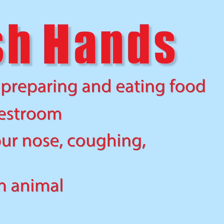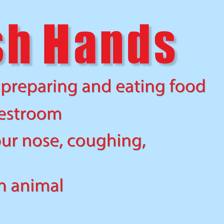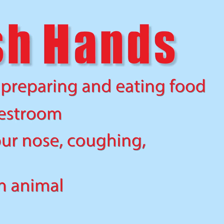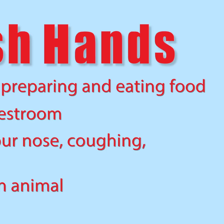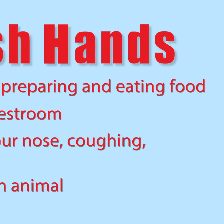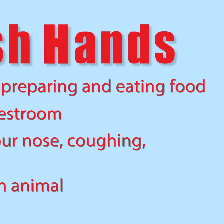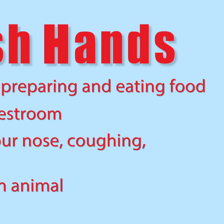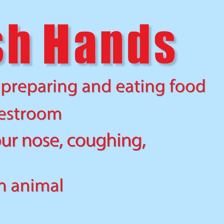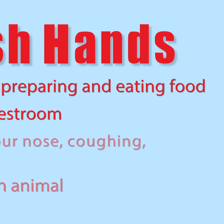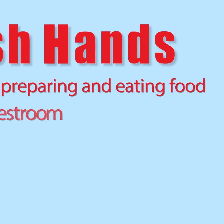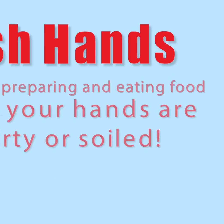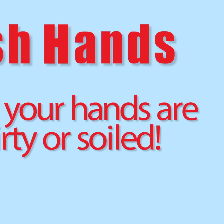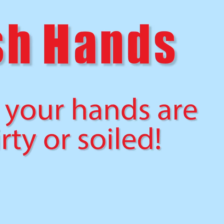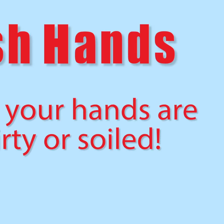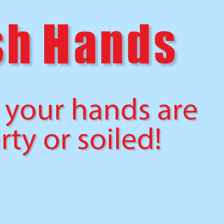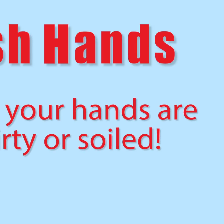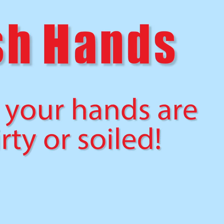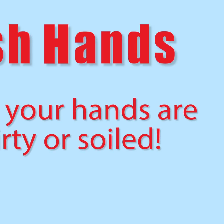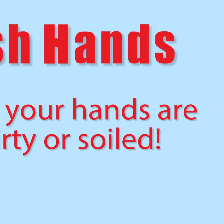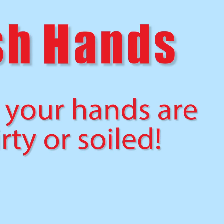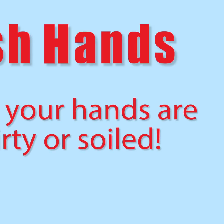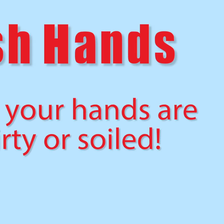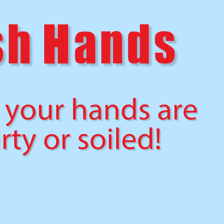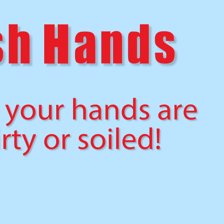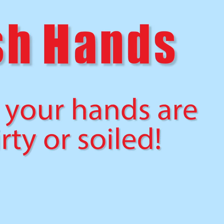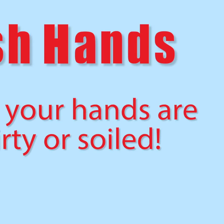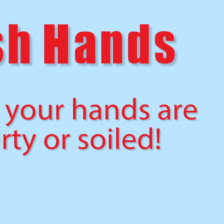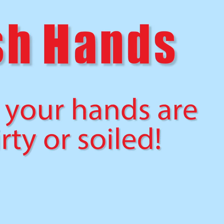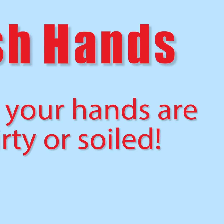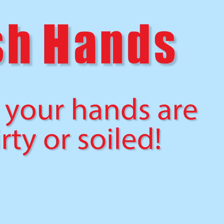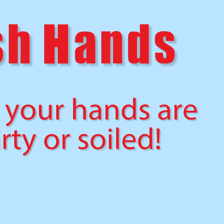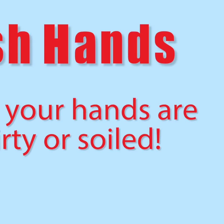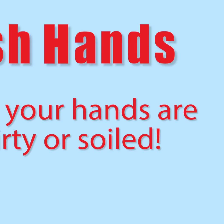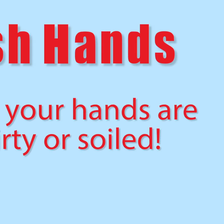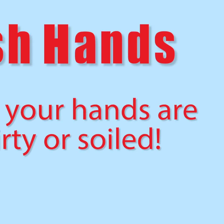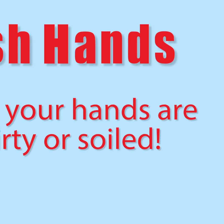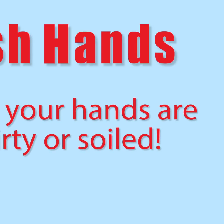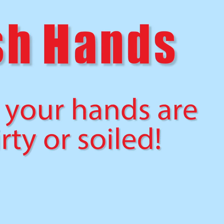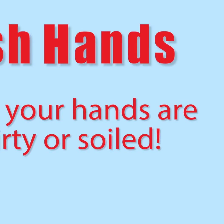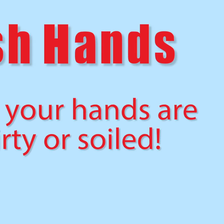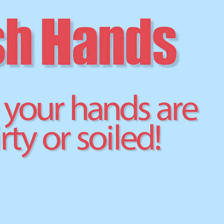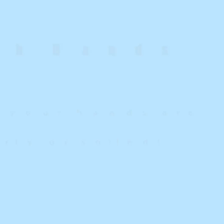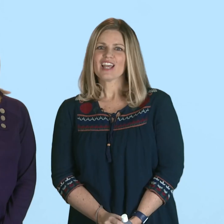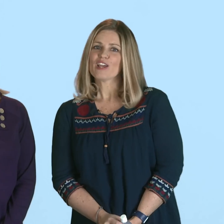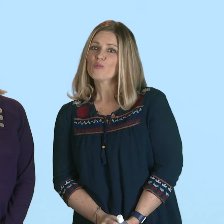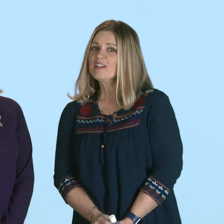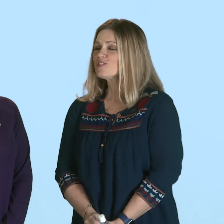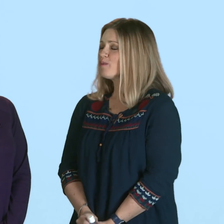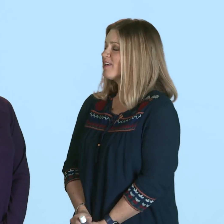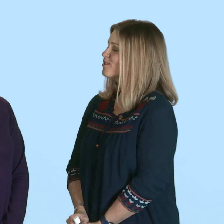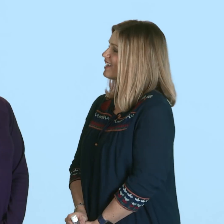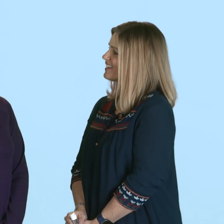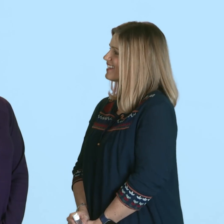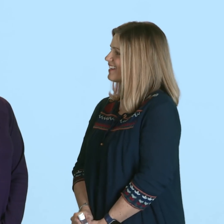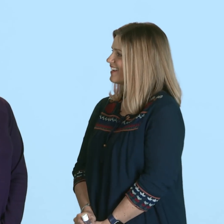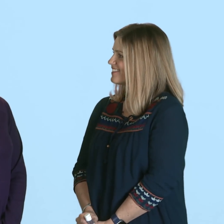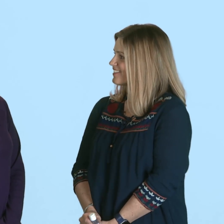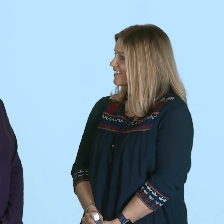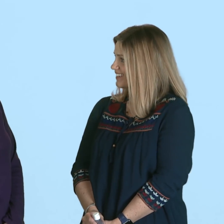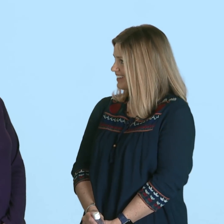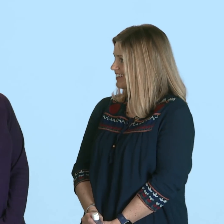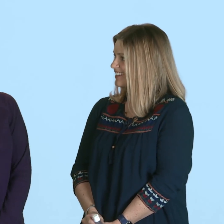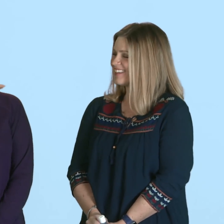an animal. And don't forget anytime that your hands are visibly dirty or soiled you need to wash them with soap and water. And when should we use hand